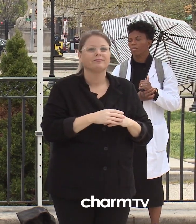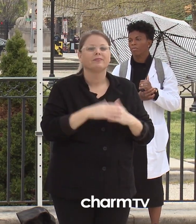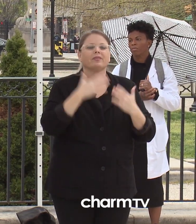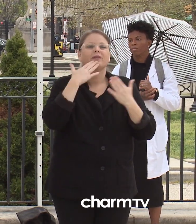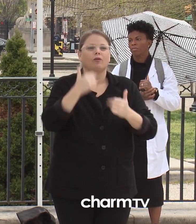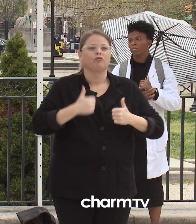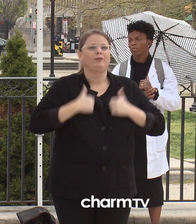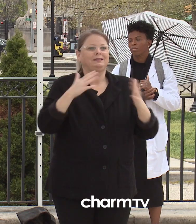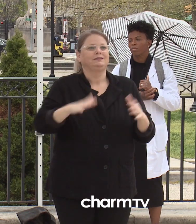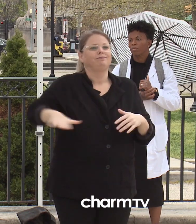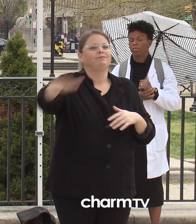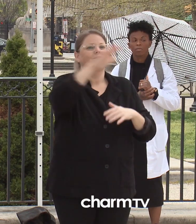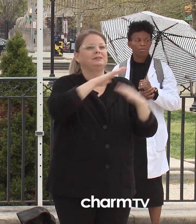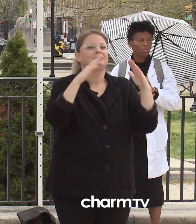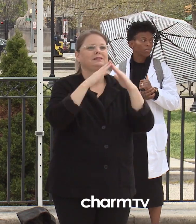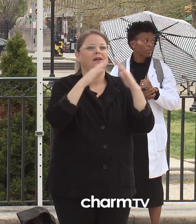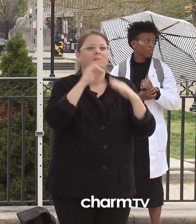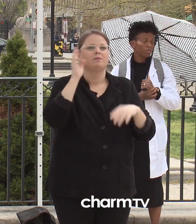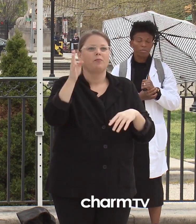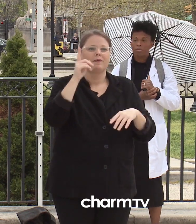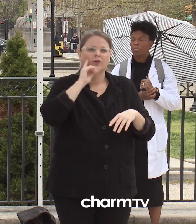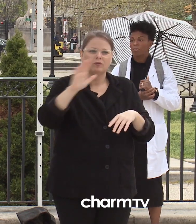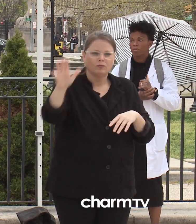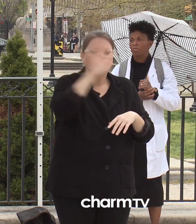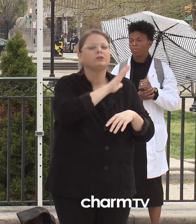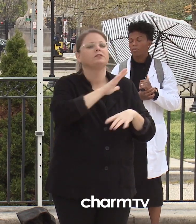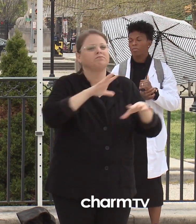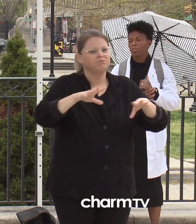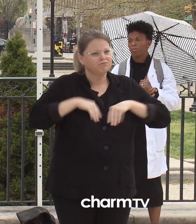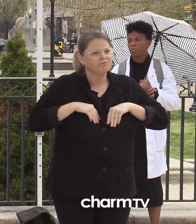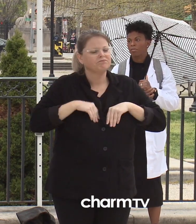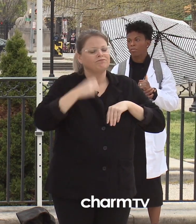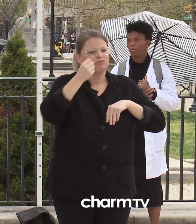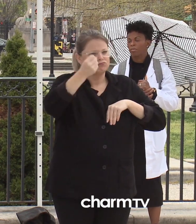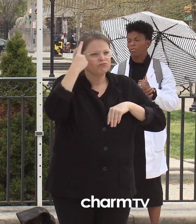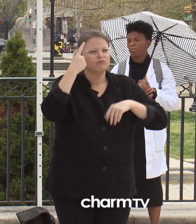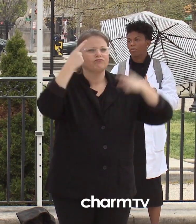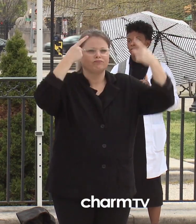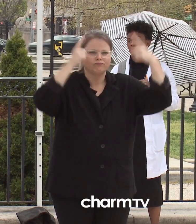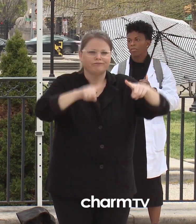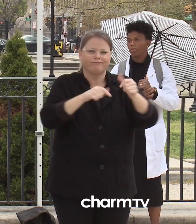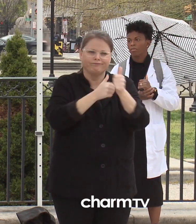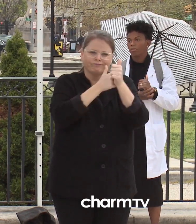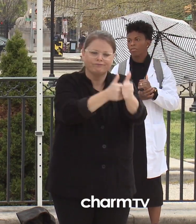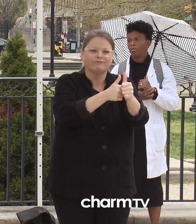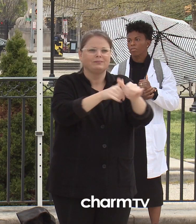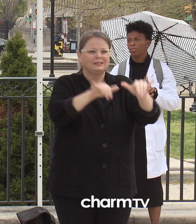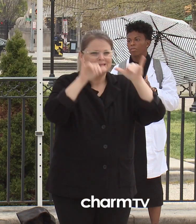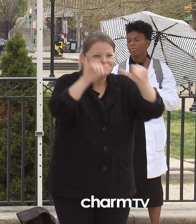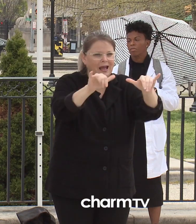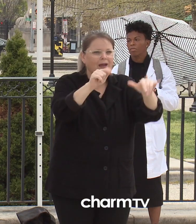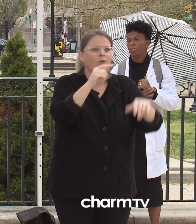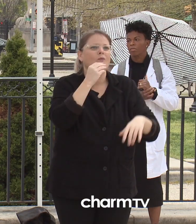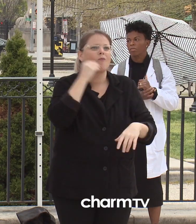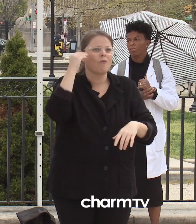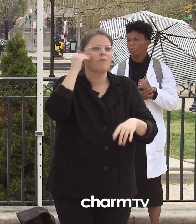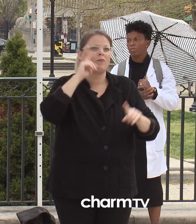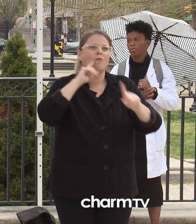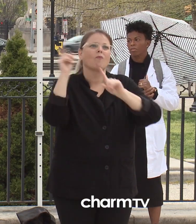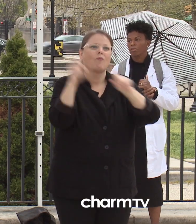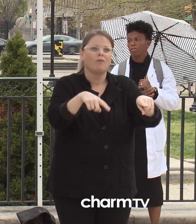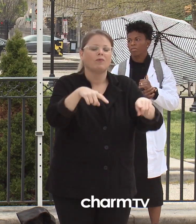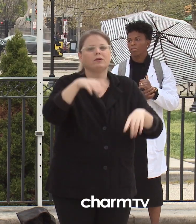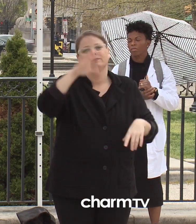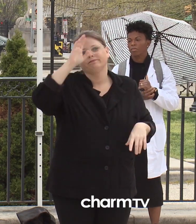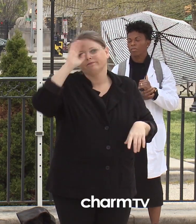cooperation and following Governor Hogan's stay-at-home executive order. We understand it's not easy, but we are all in